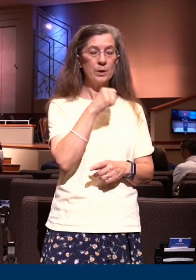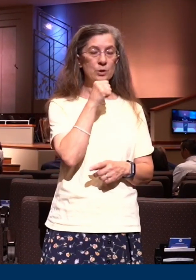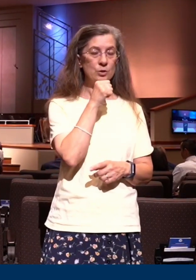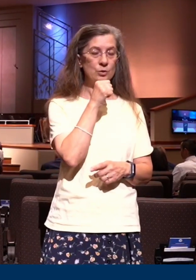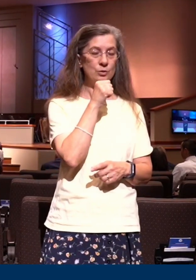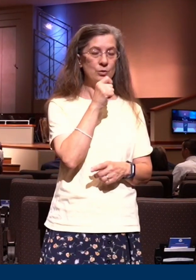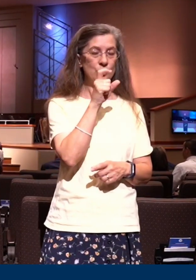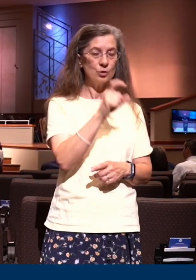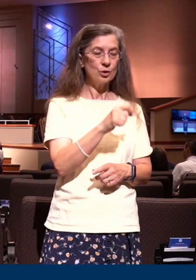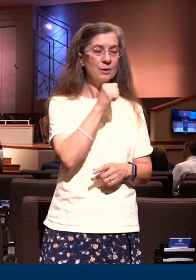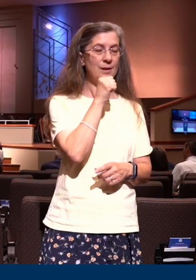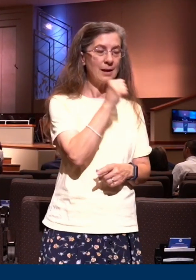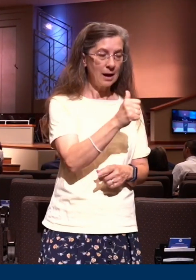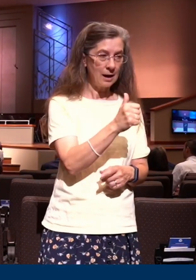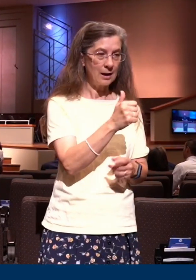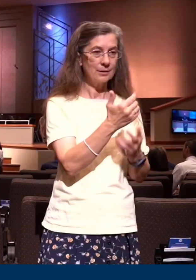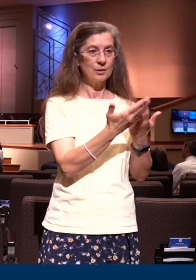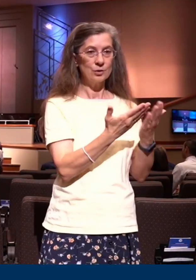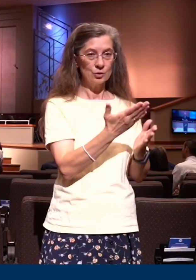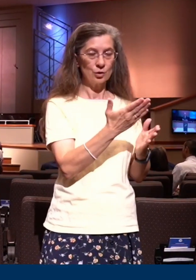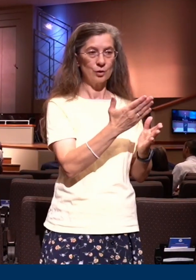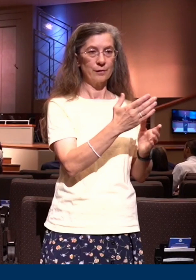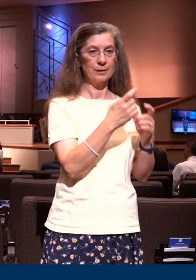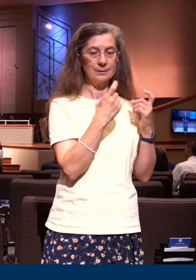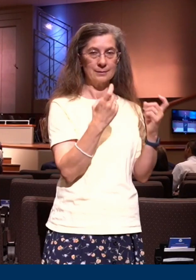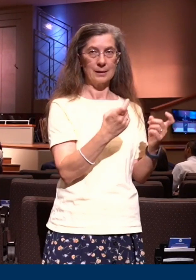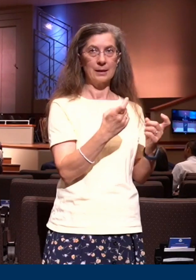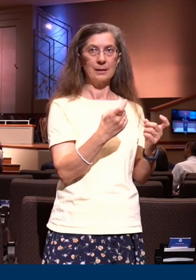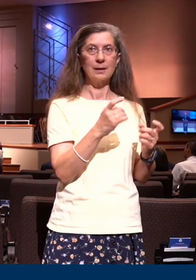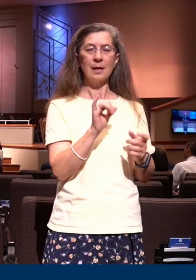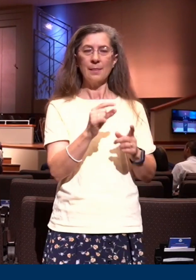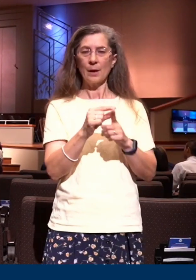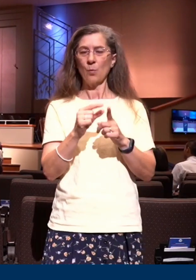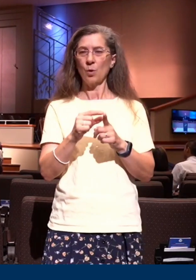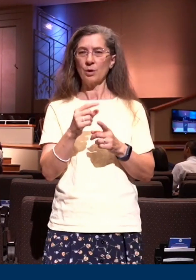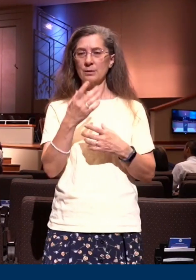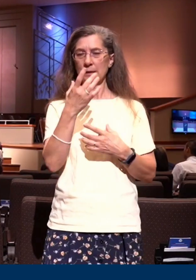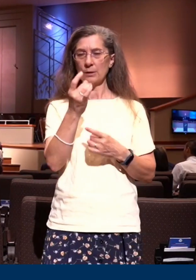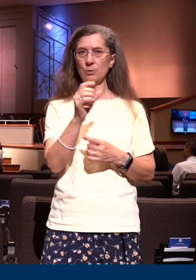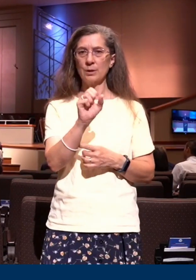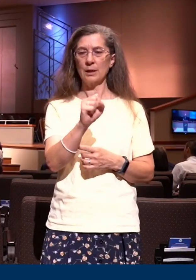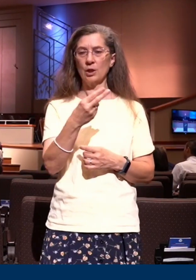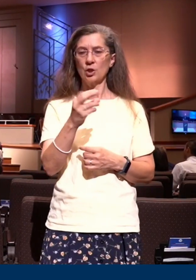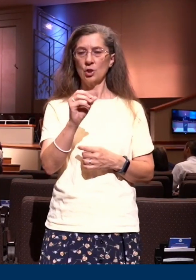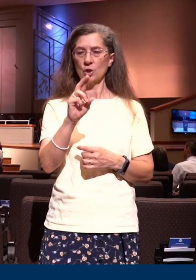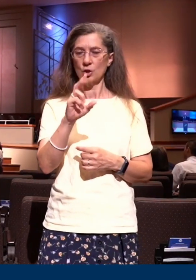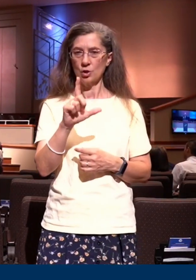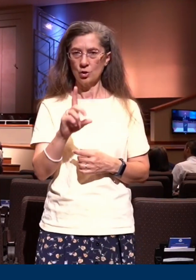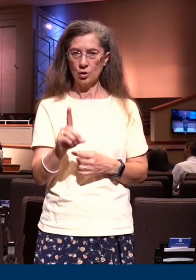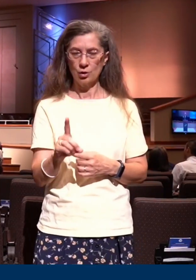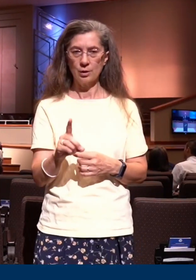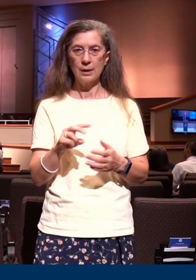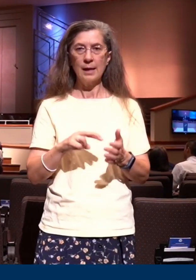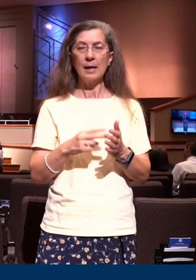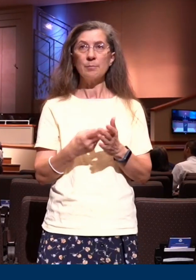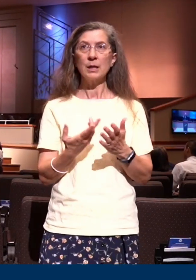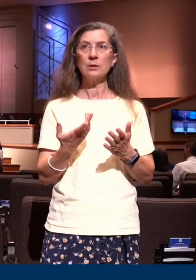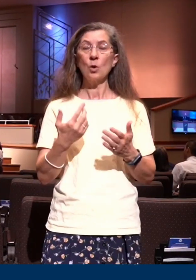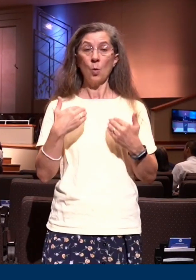sin. The word should also is interesting because it implies that a conditional choice is made.